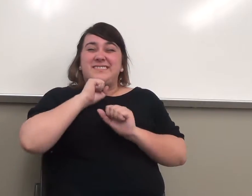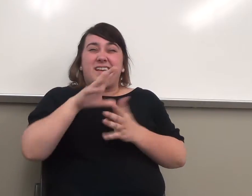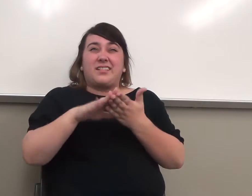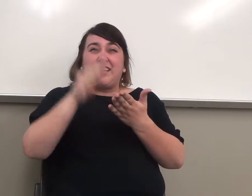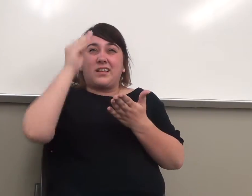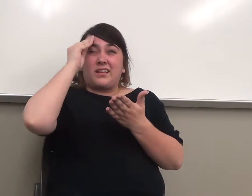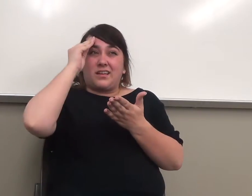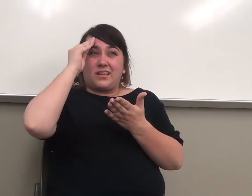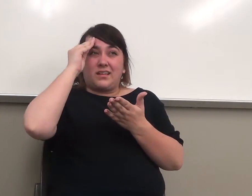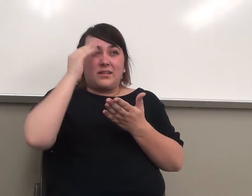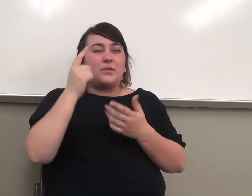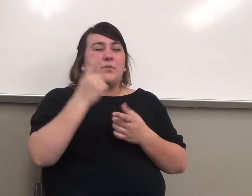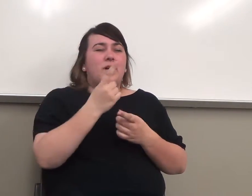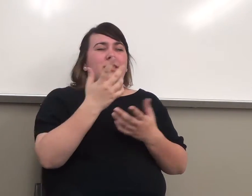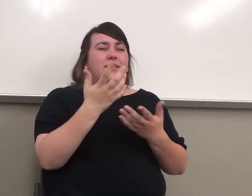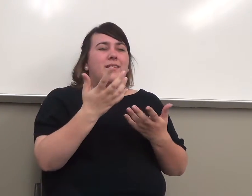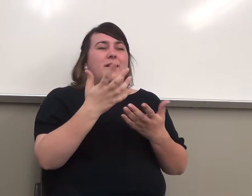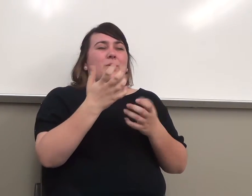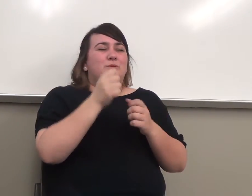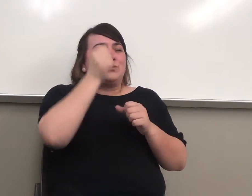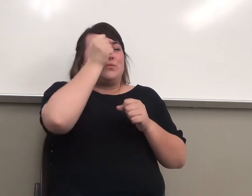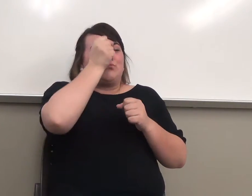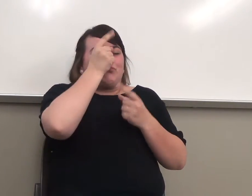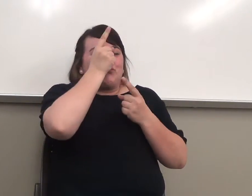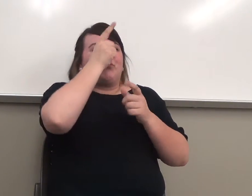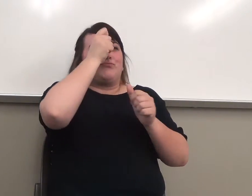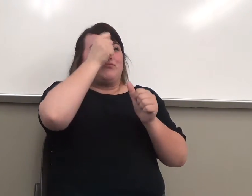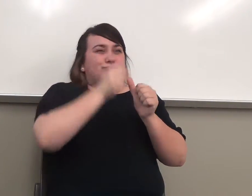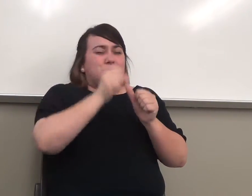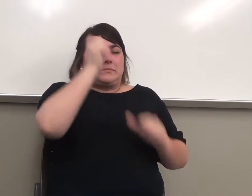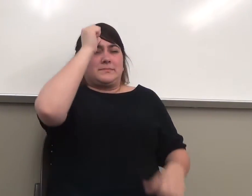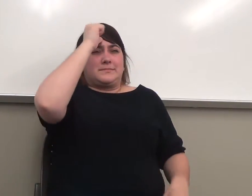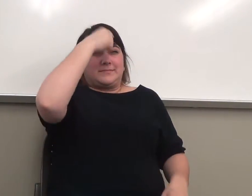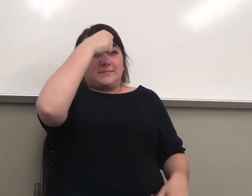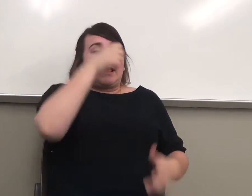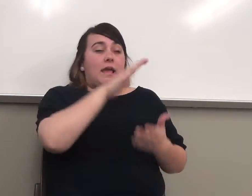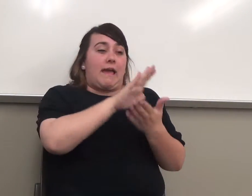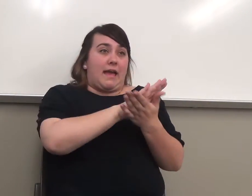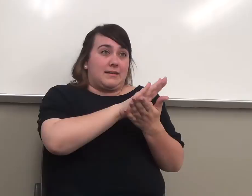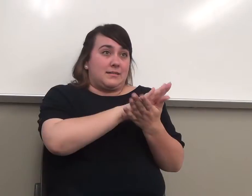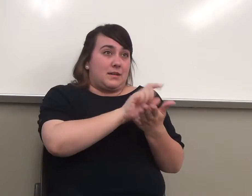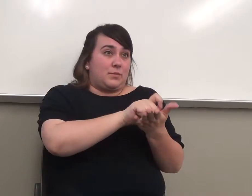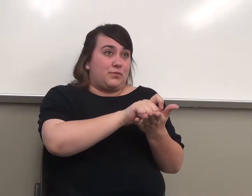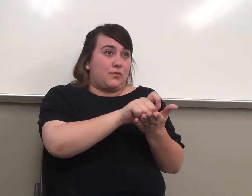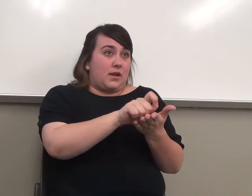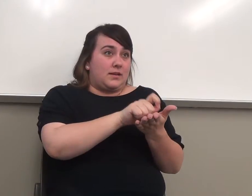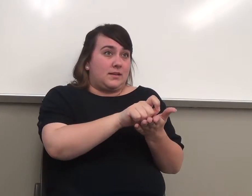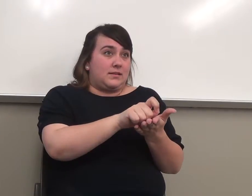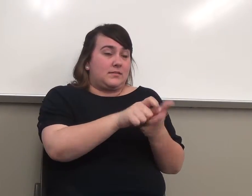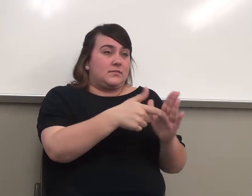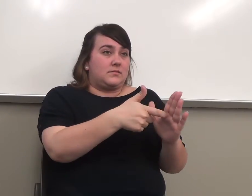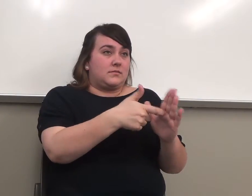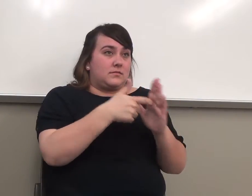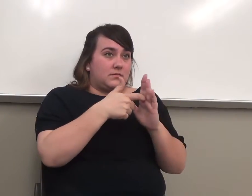what I want you to understand is that academic writing requires a process.